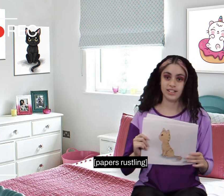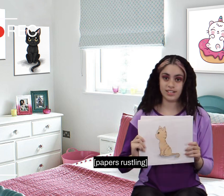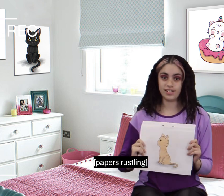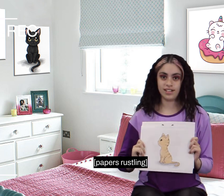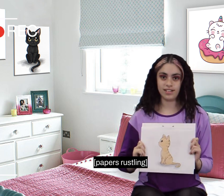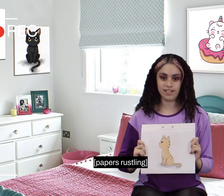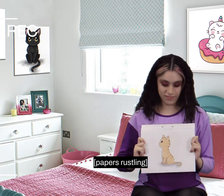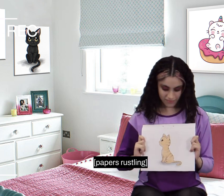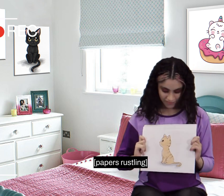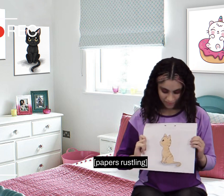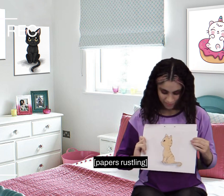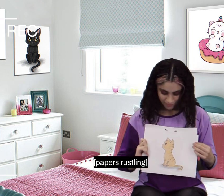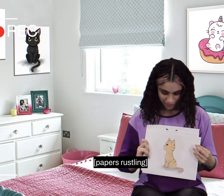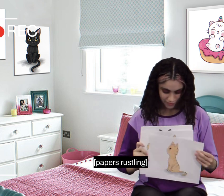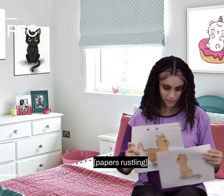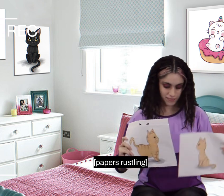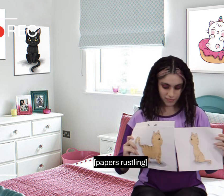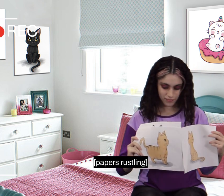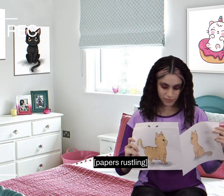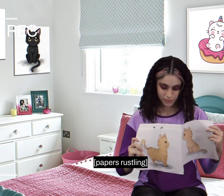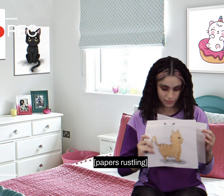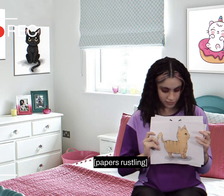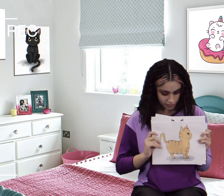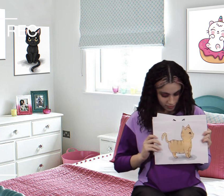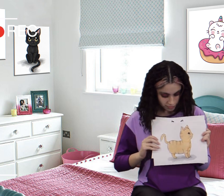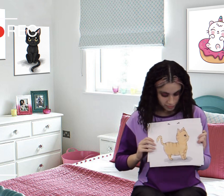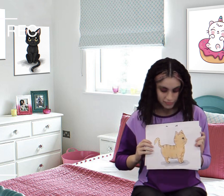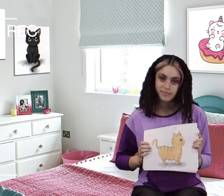i kinnies